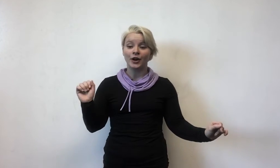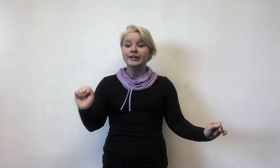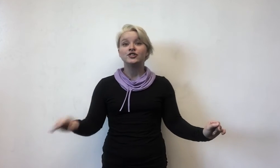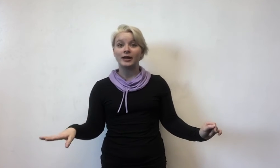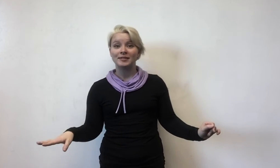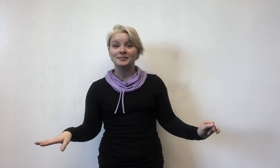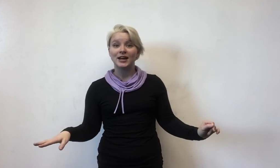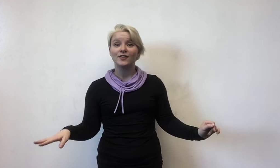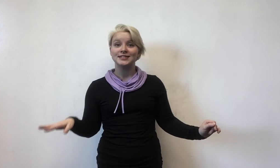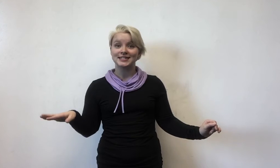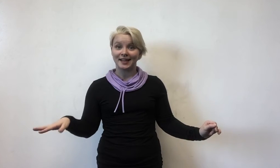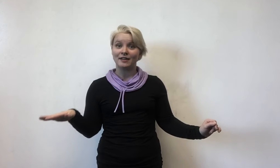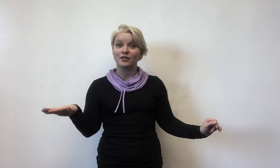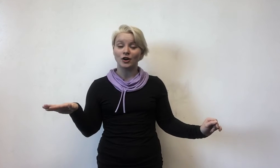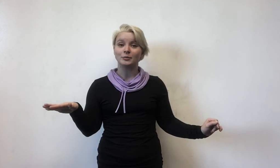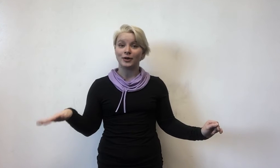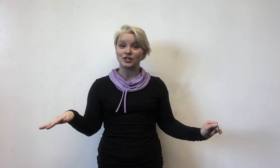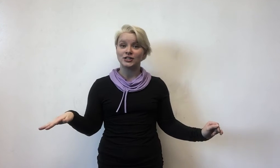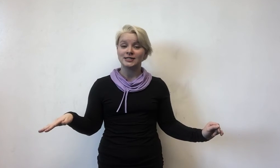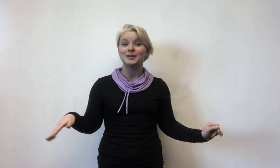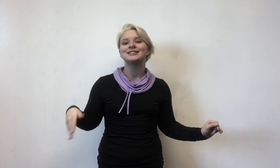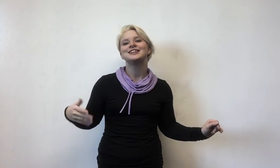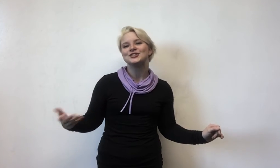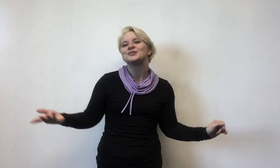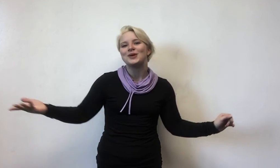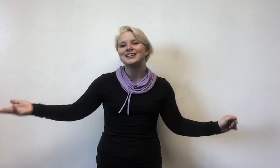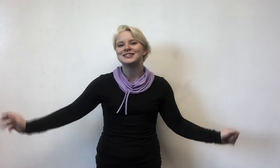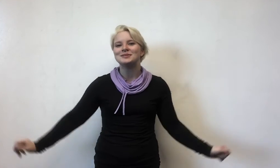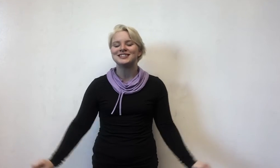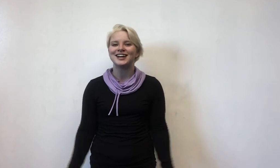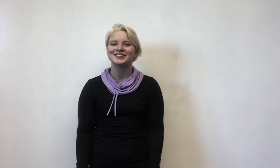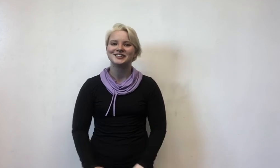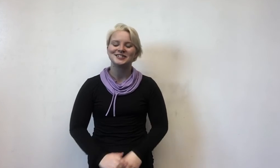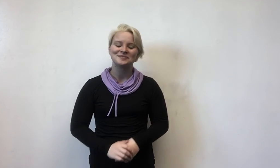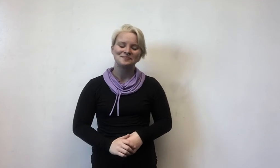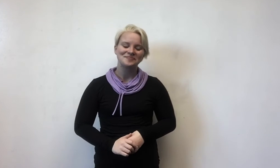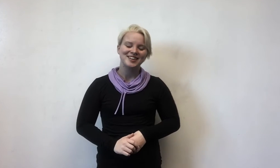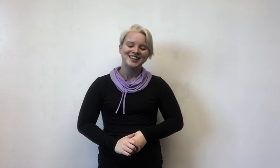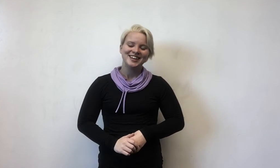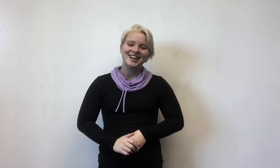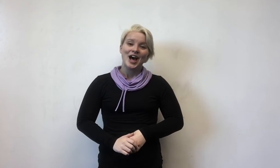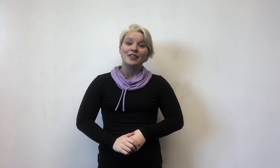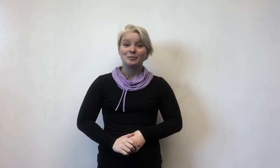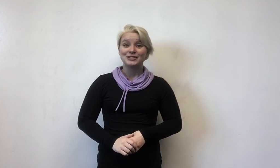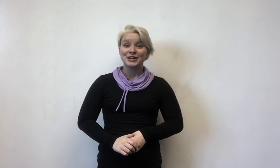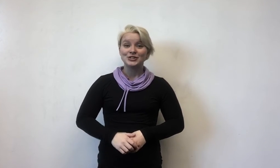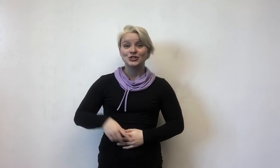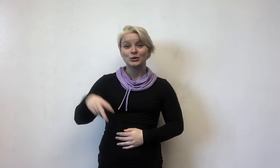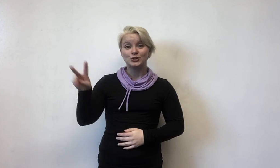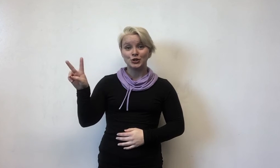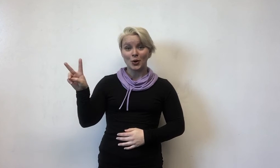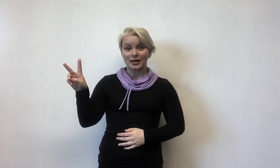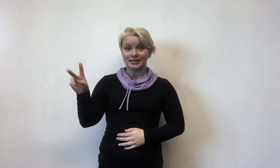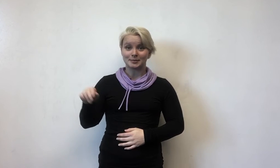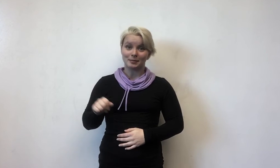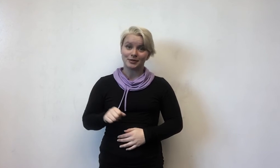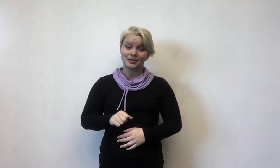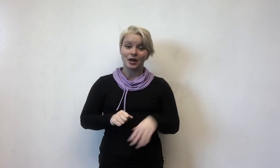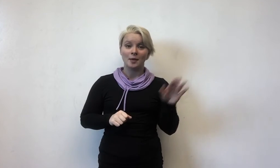shamed themselves into lifelong depressions because they just wanted to be touched. The presenters chose two audience members, a